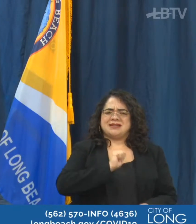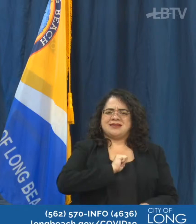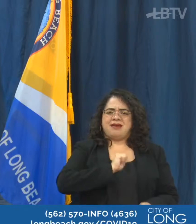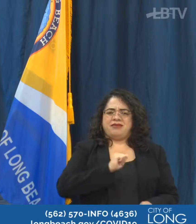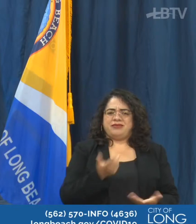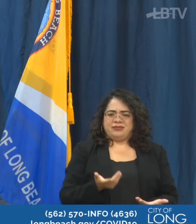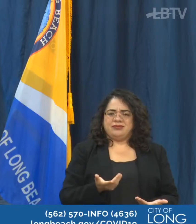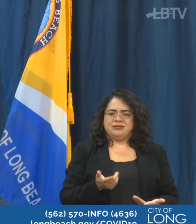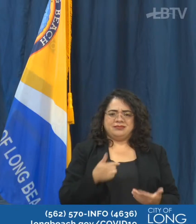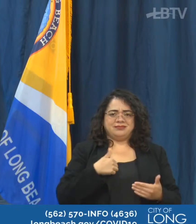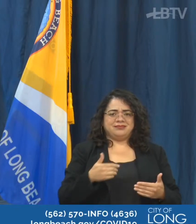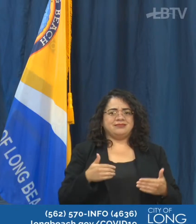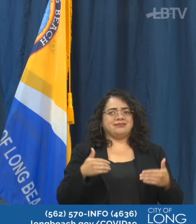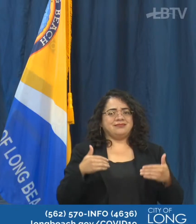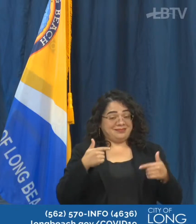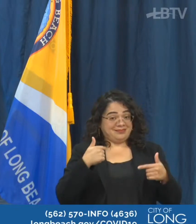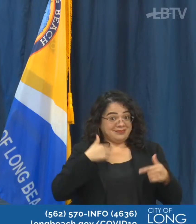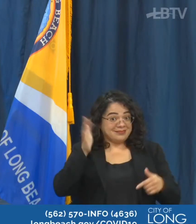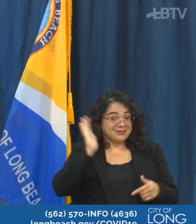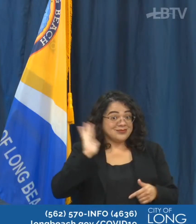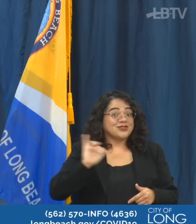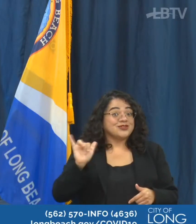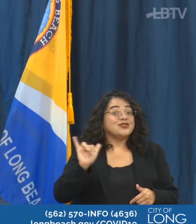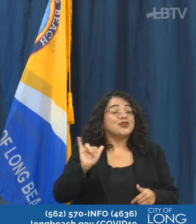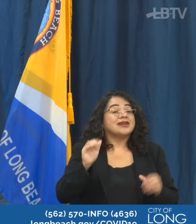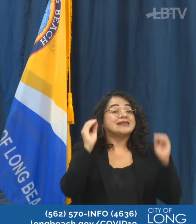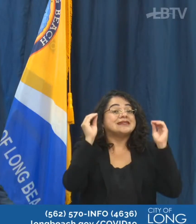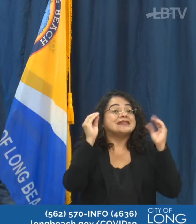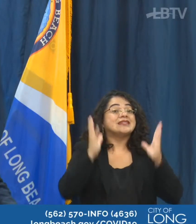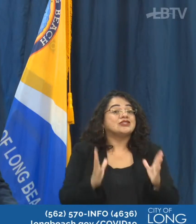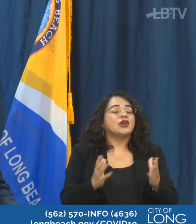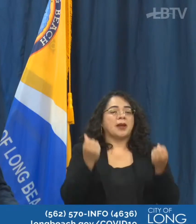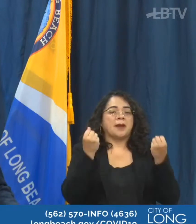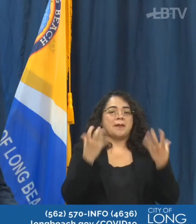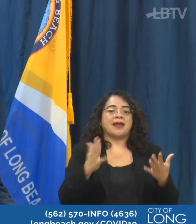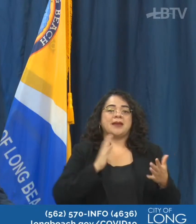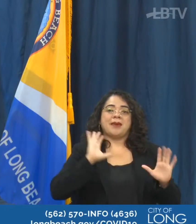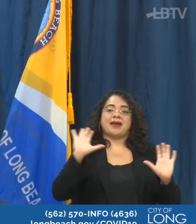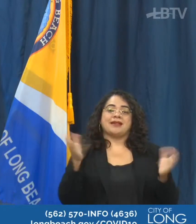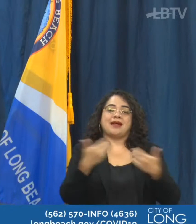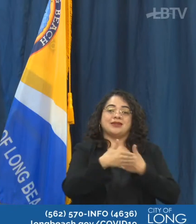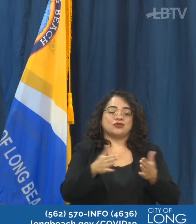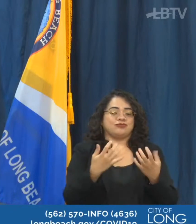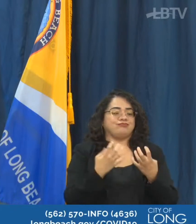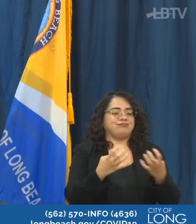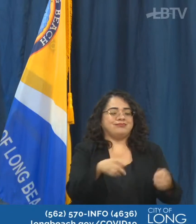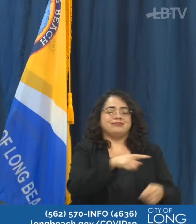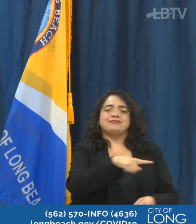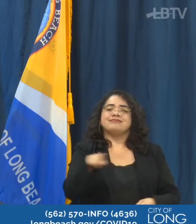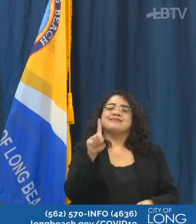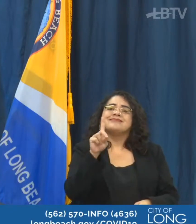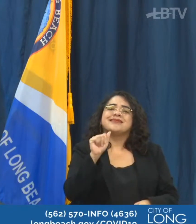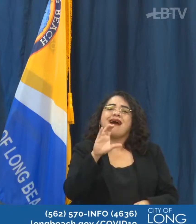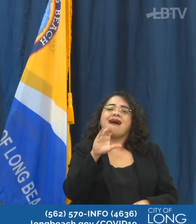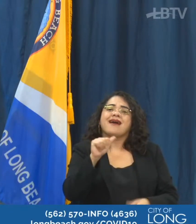person. And as a former teacher who's had many DACA students in the classroom, I'm very